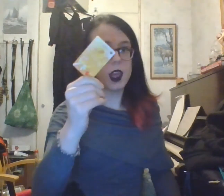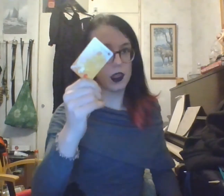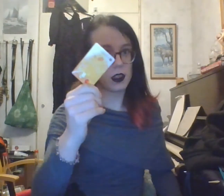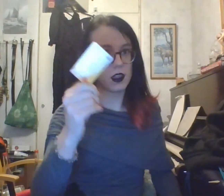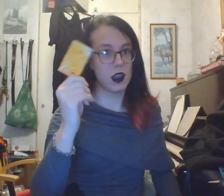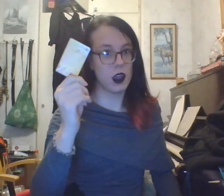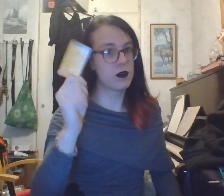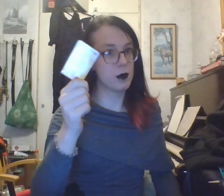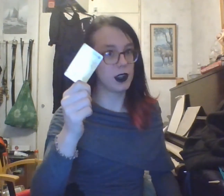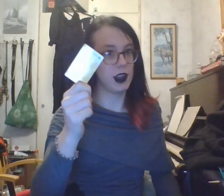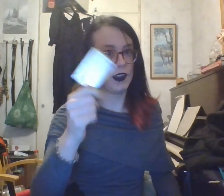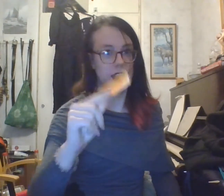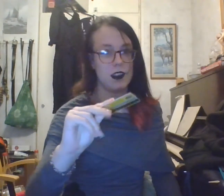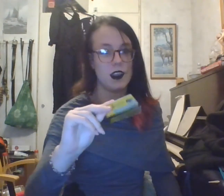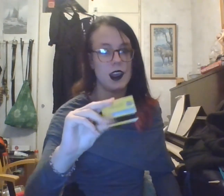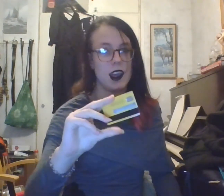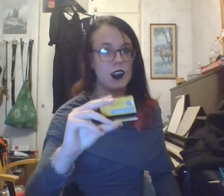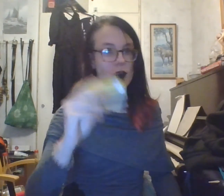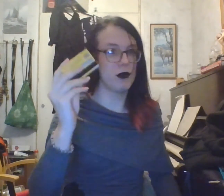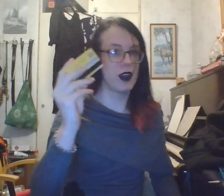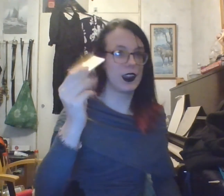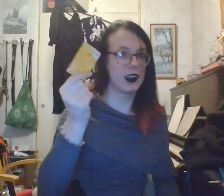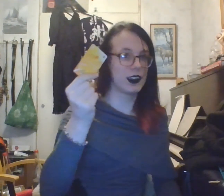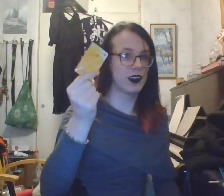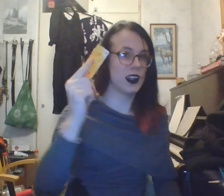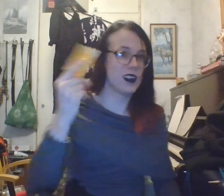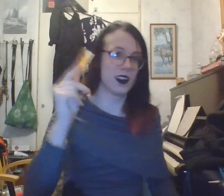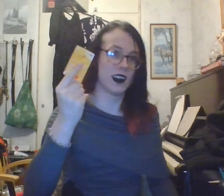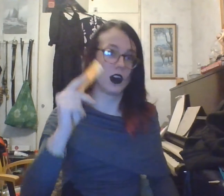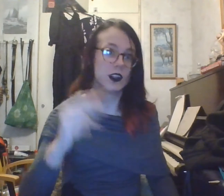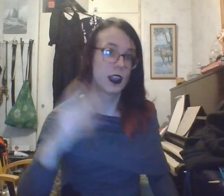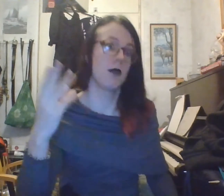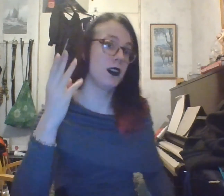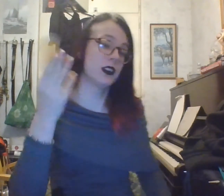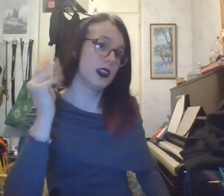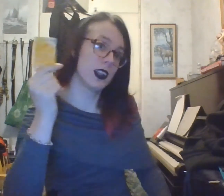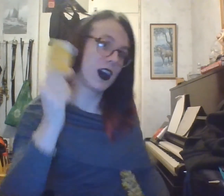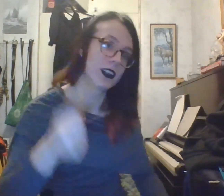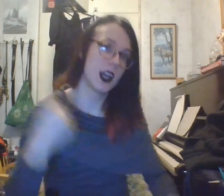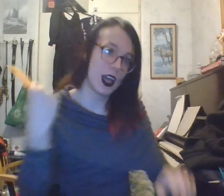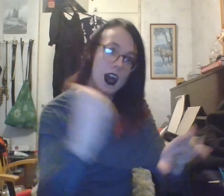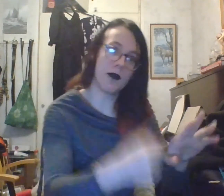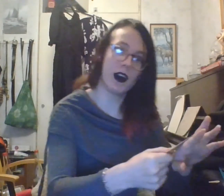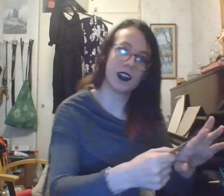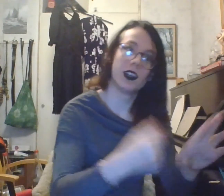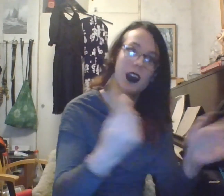is money nowadays. And to be frank, this isn't a lot. It's a magical little card. I put on a